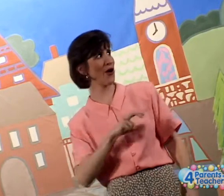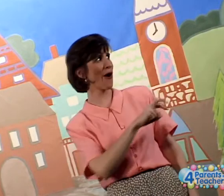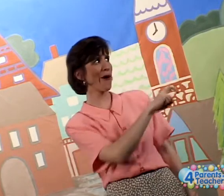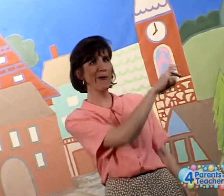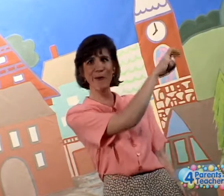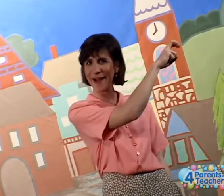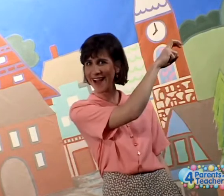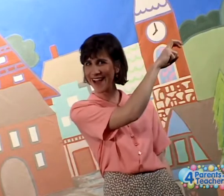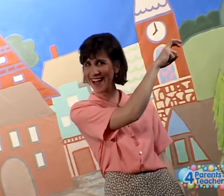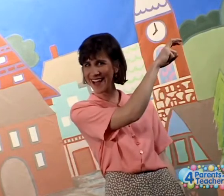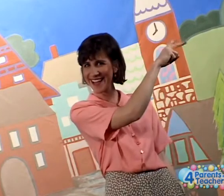away.